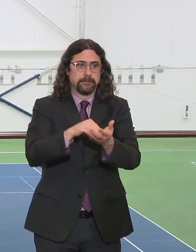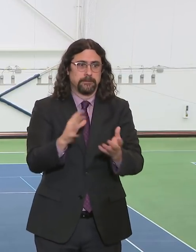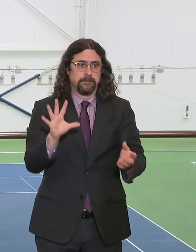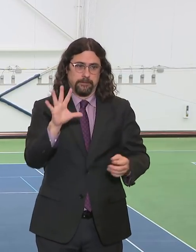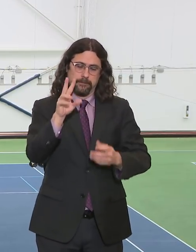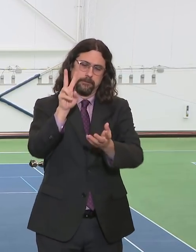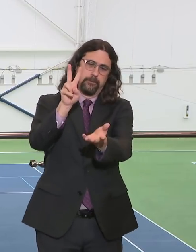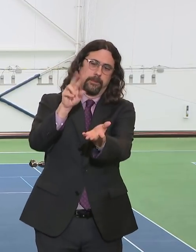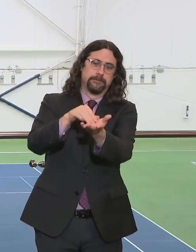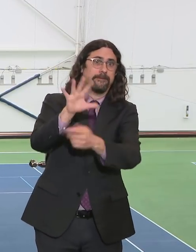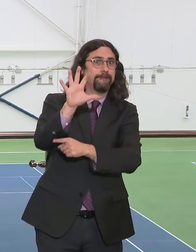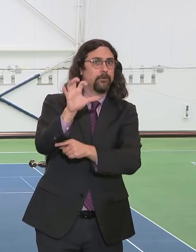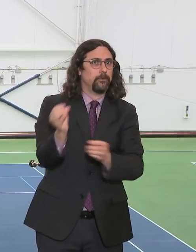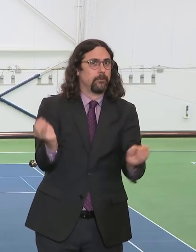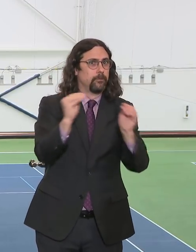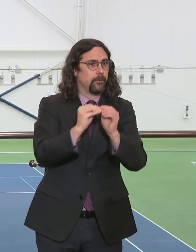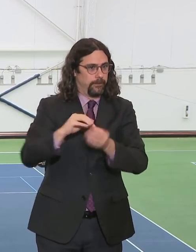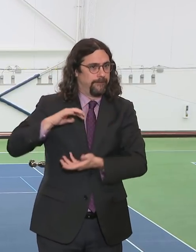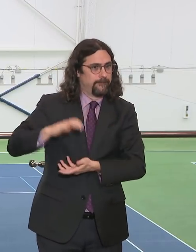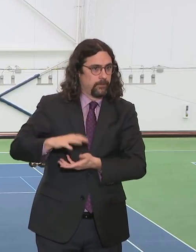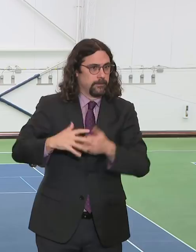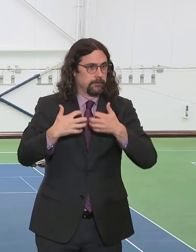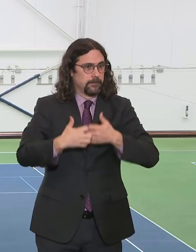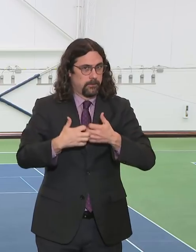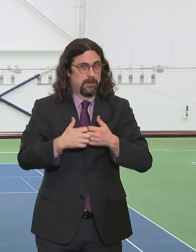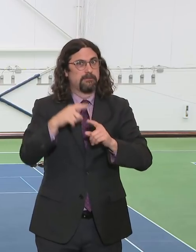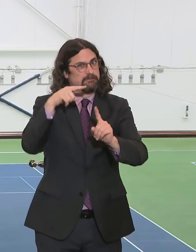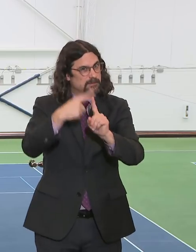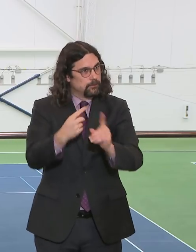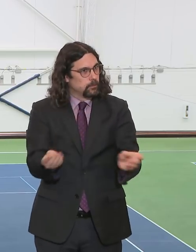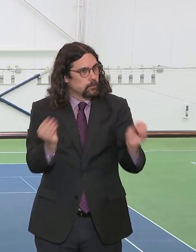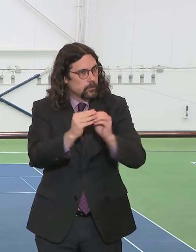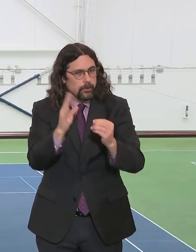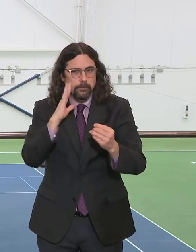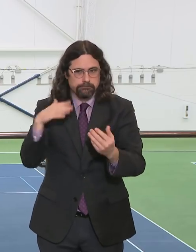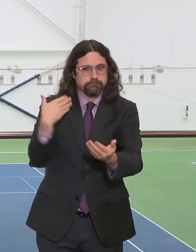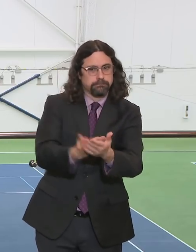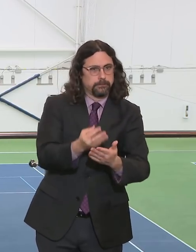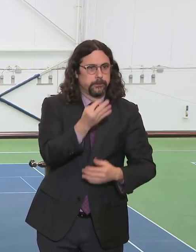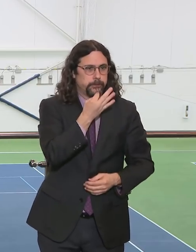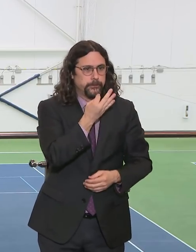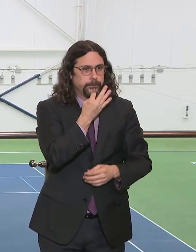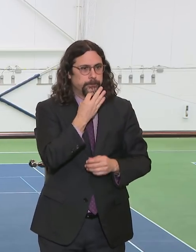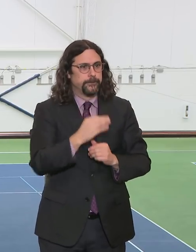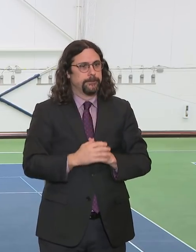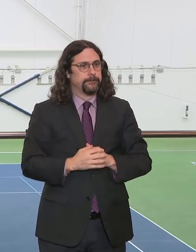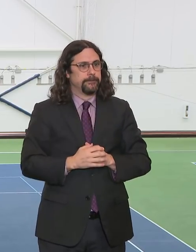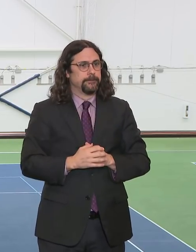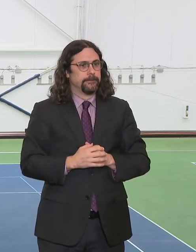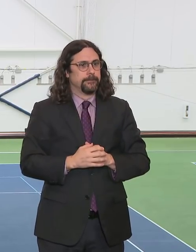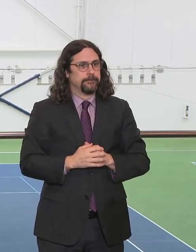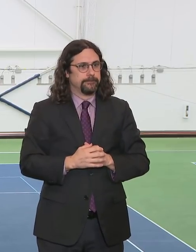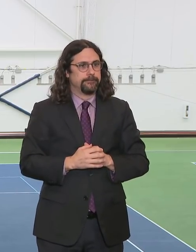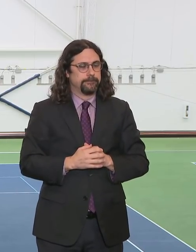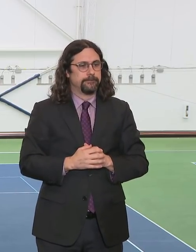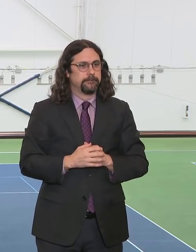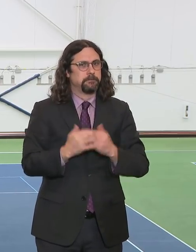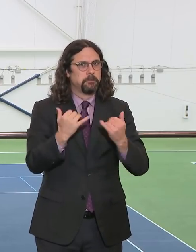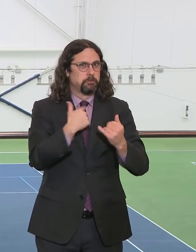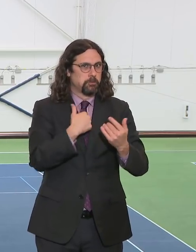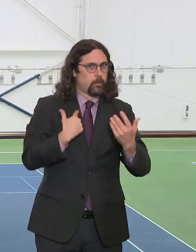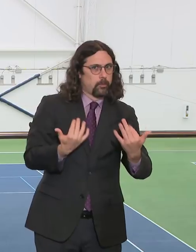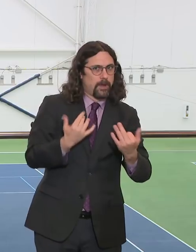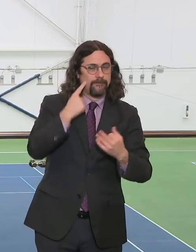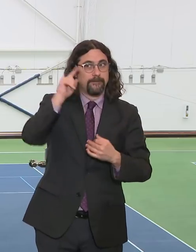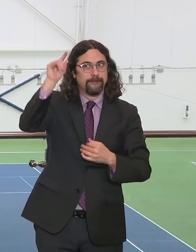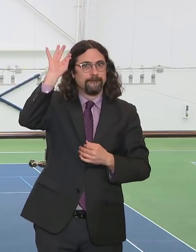We're hearing that more help may be on the way shortly from the federal government. We're waiting for that to be confirmed. We need it. That number we